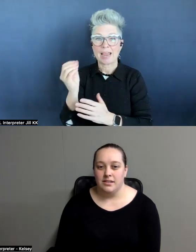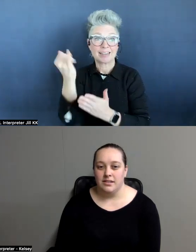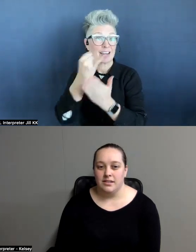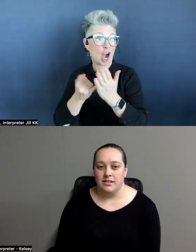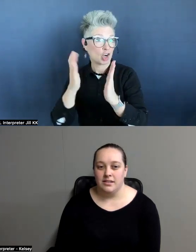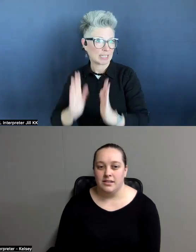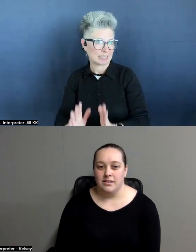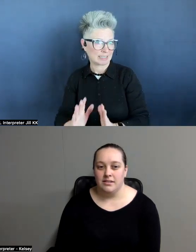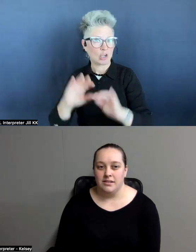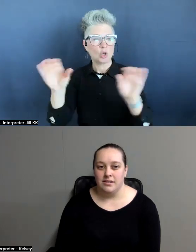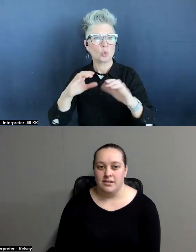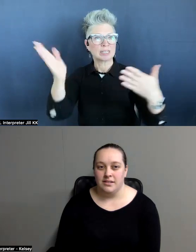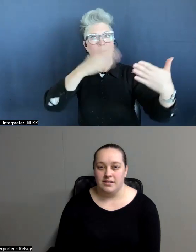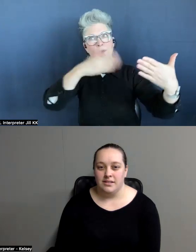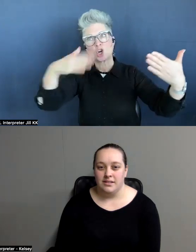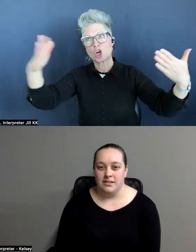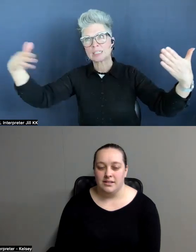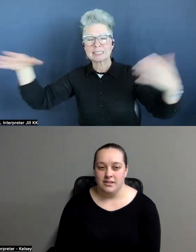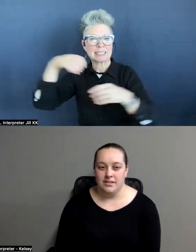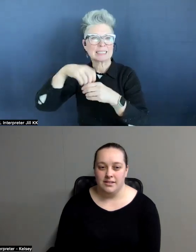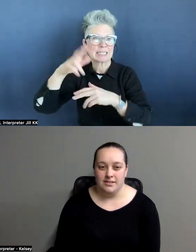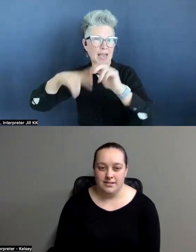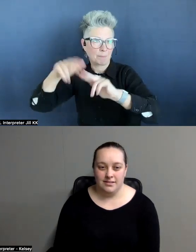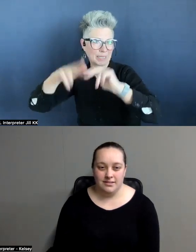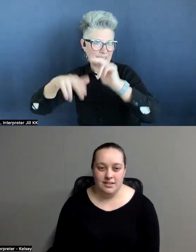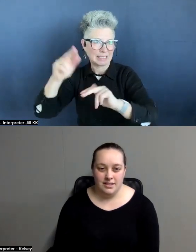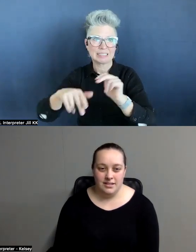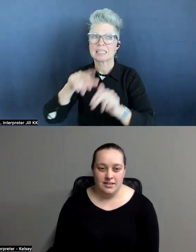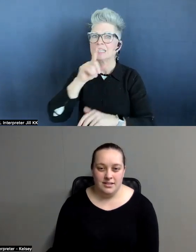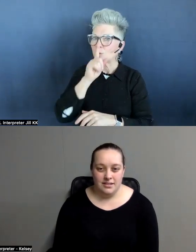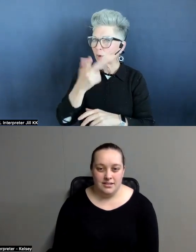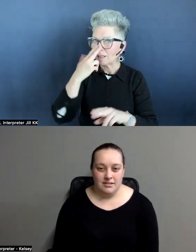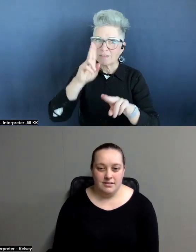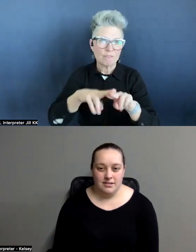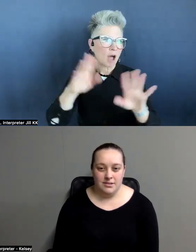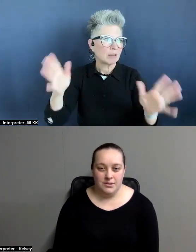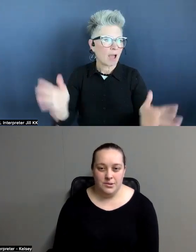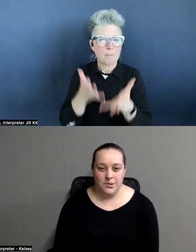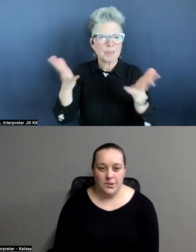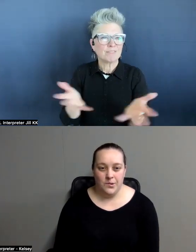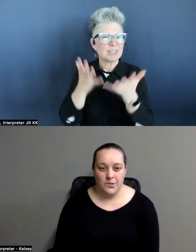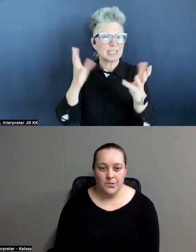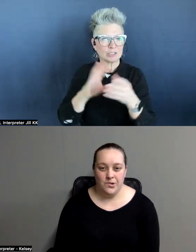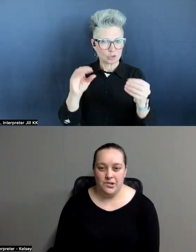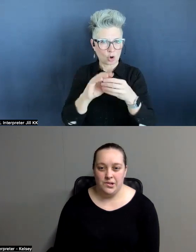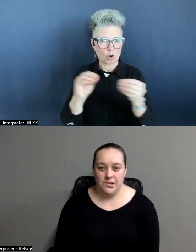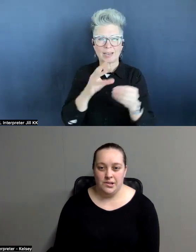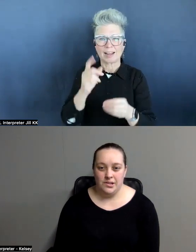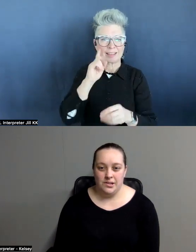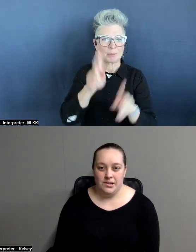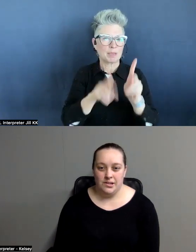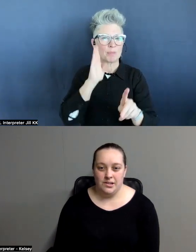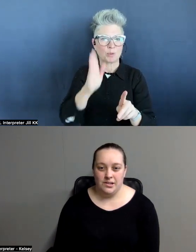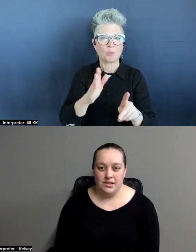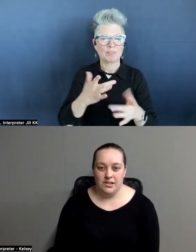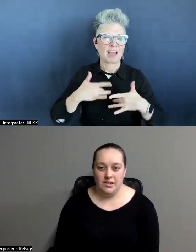who does murals on sides of buildings and stuff. It's a really fun, uplifting story. I think people are going to find it a real